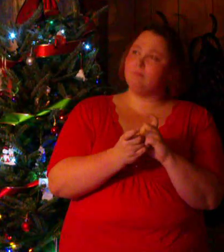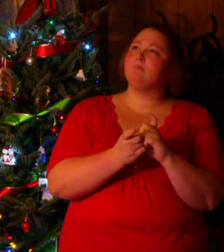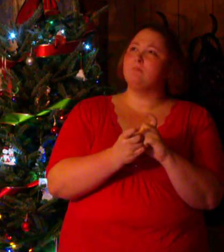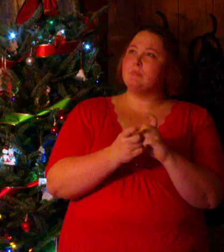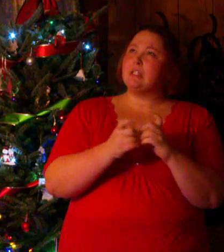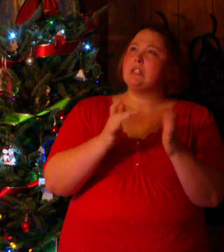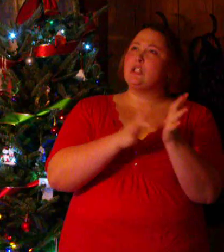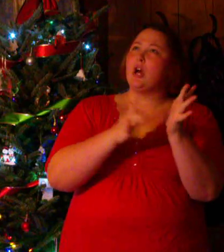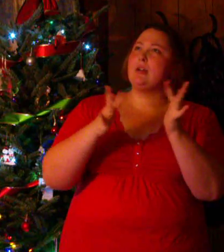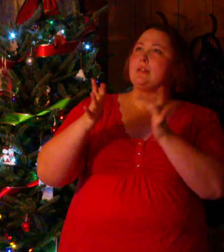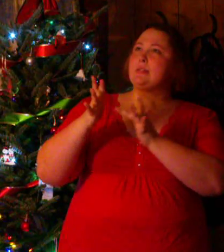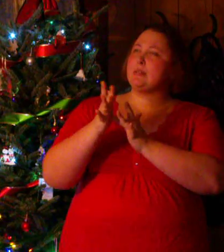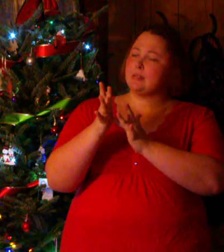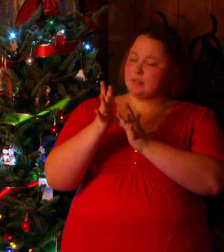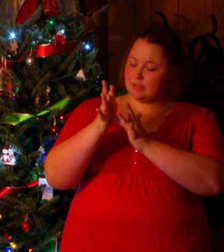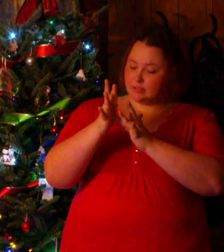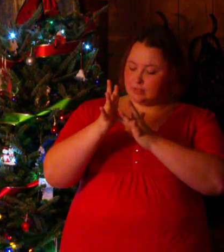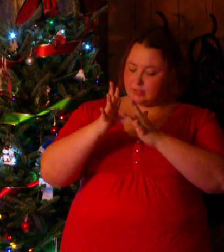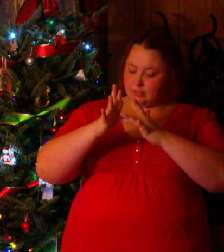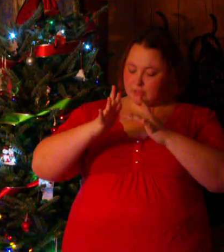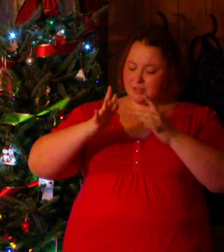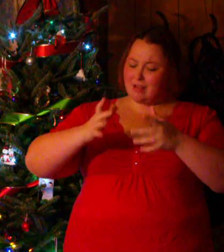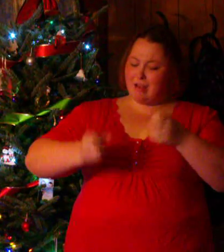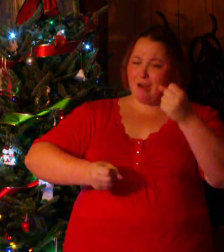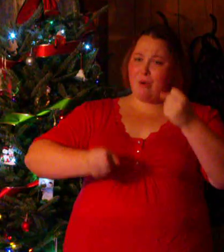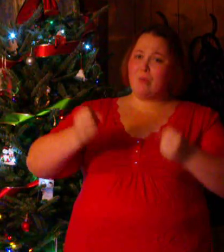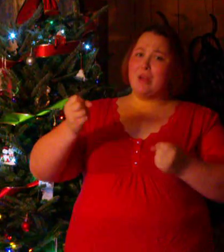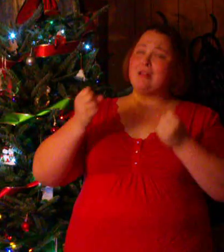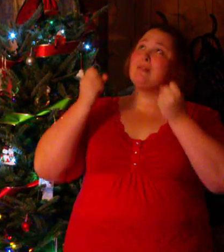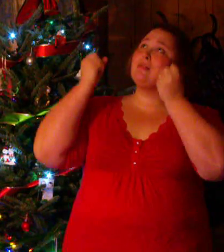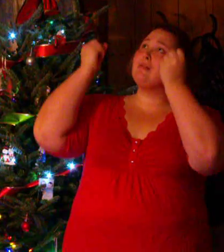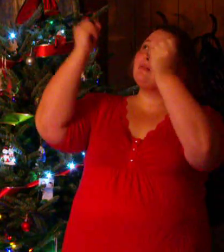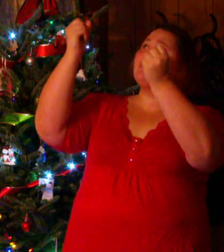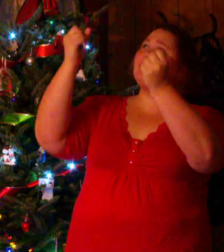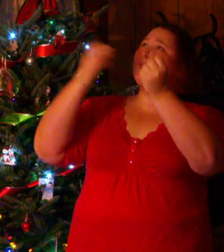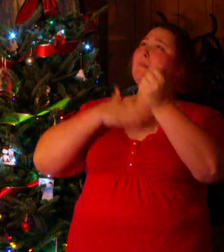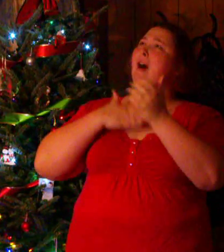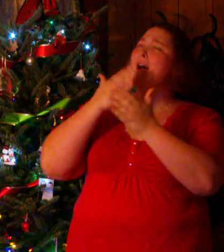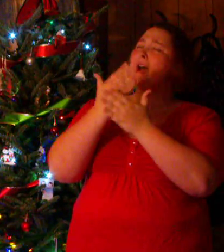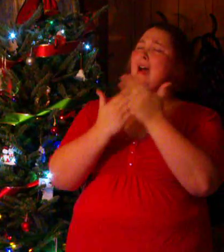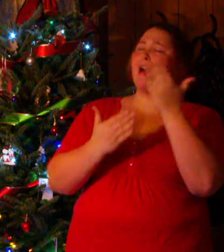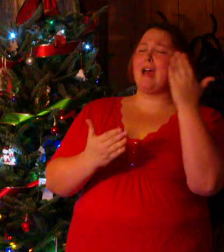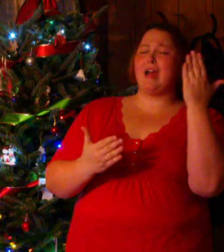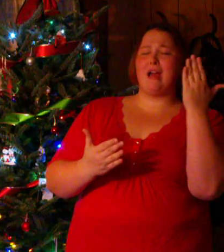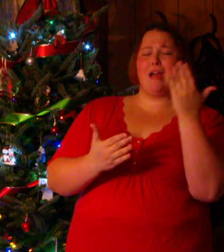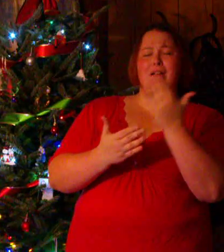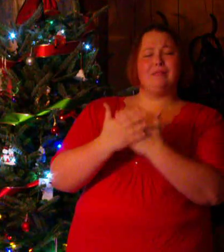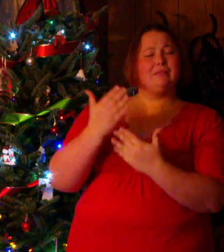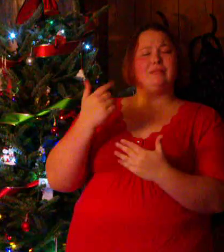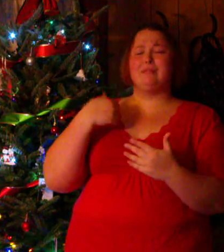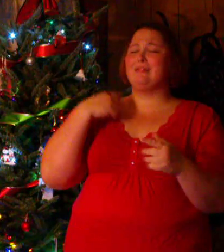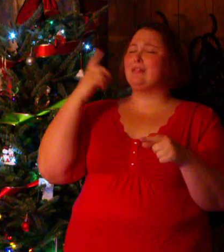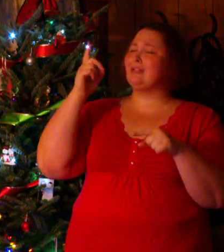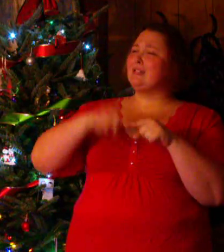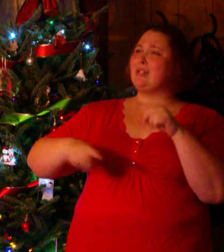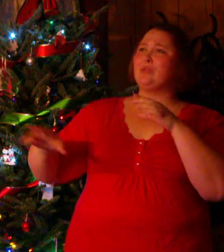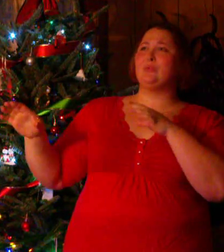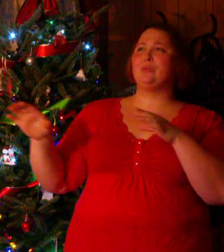Jesus, take the wheel Take it from my head Cause I can't do